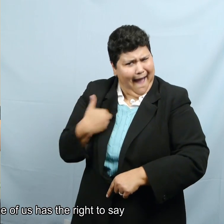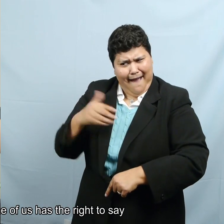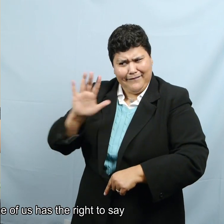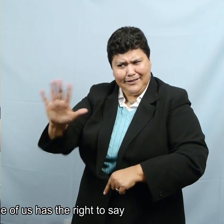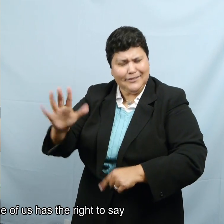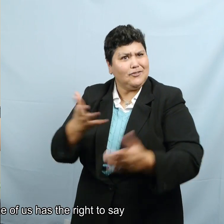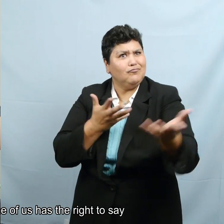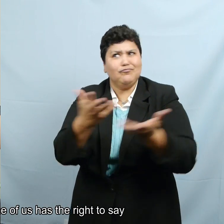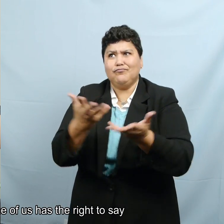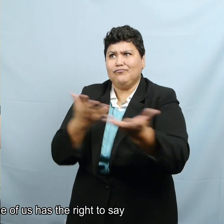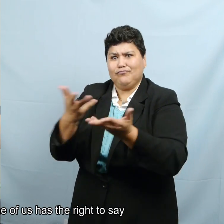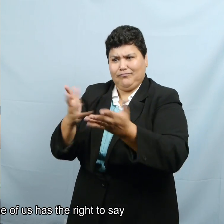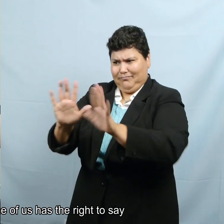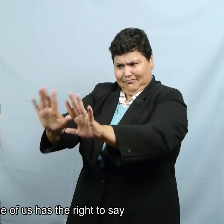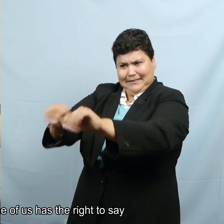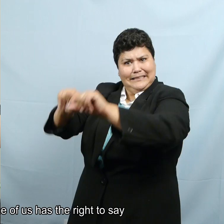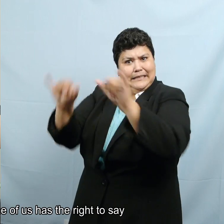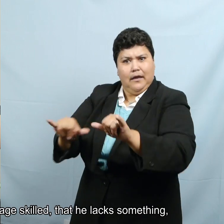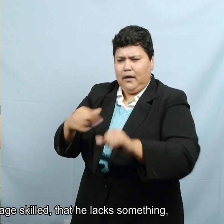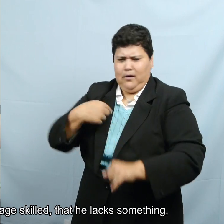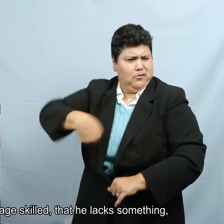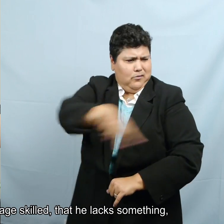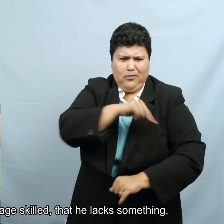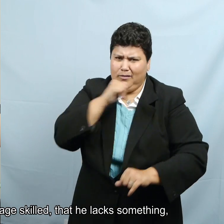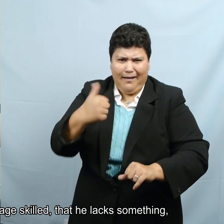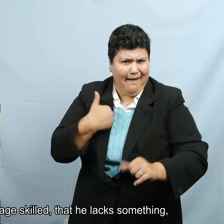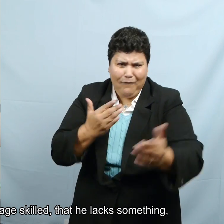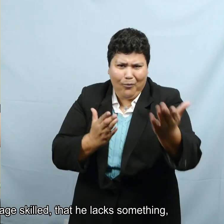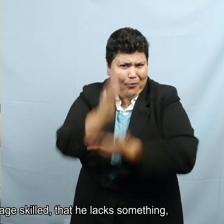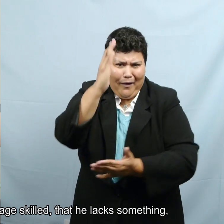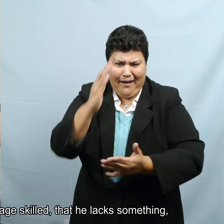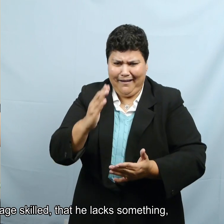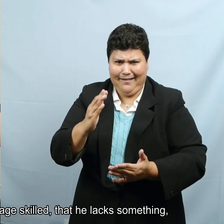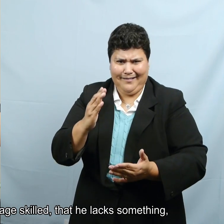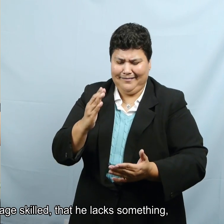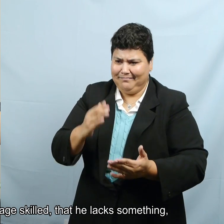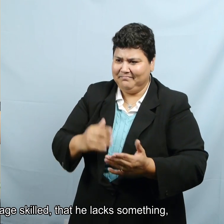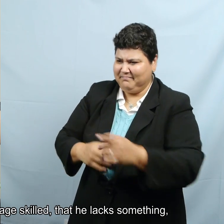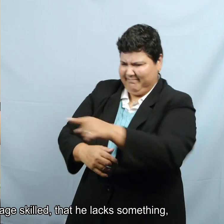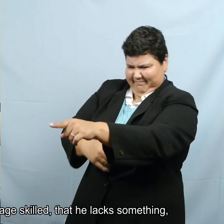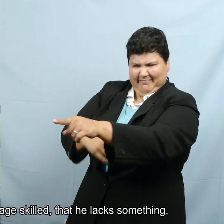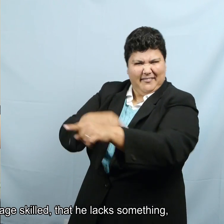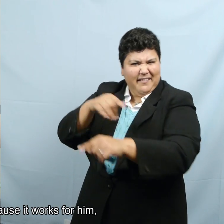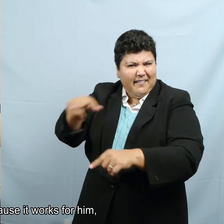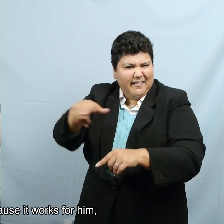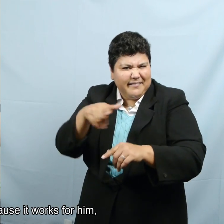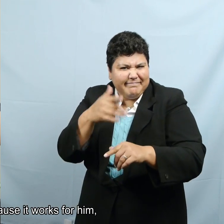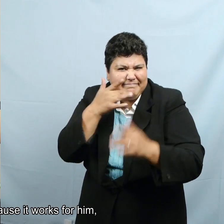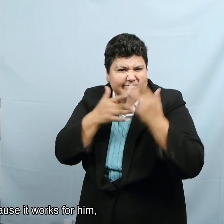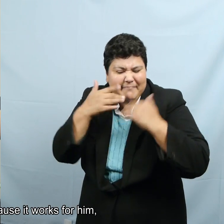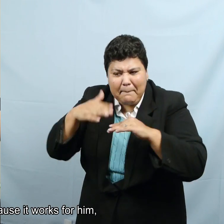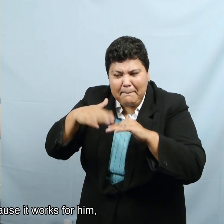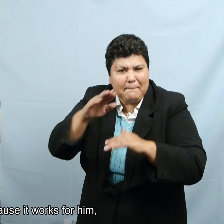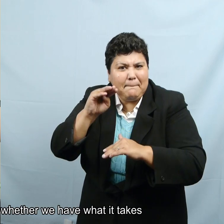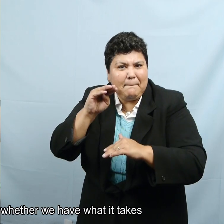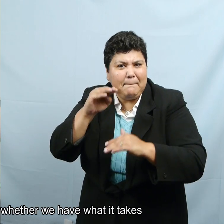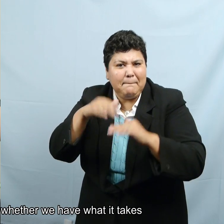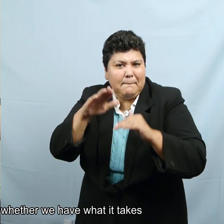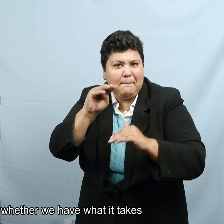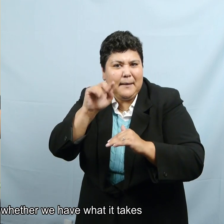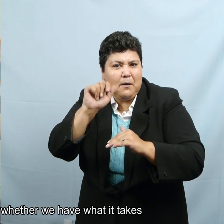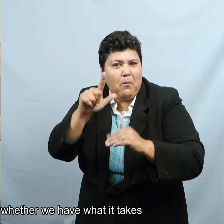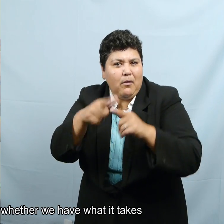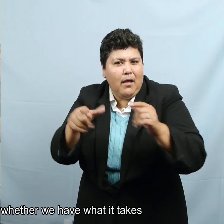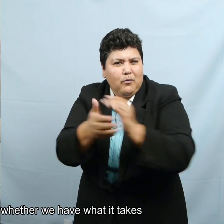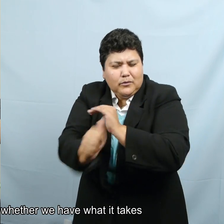works for him. And no one of us has the right to say that he's minimal language skilled, that he lacks something because it works for